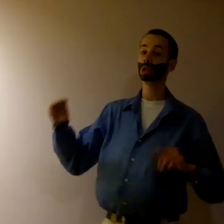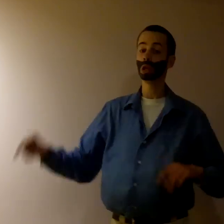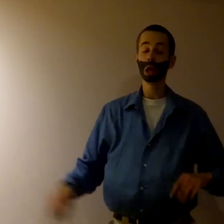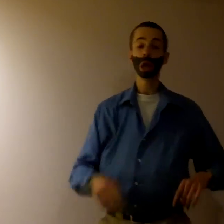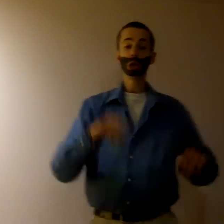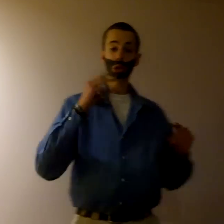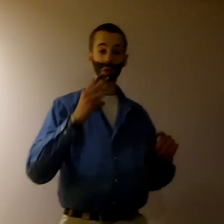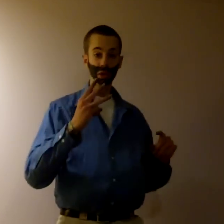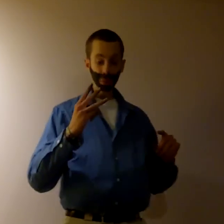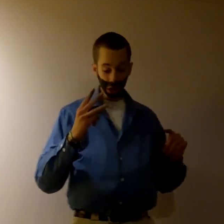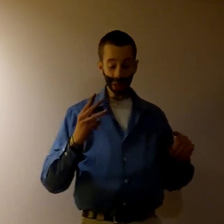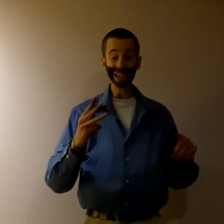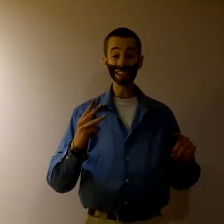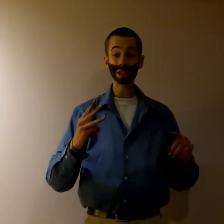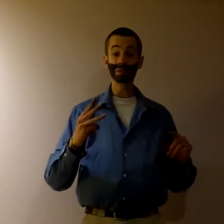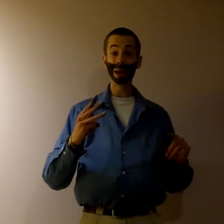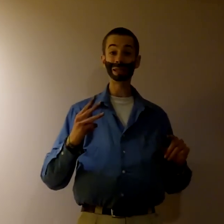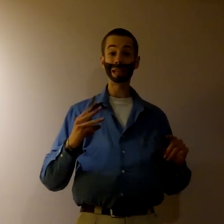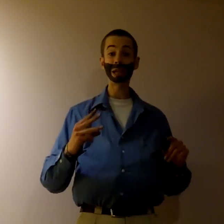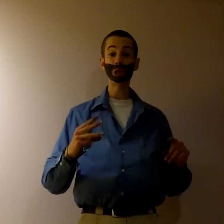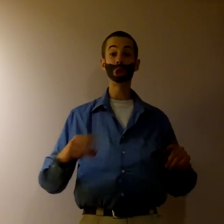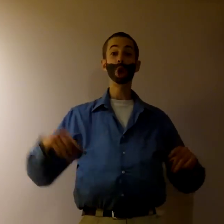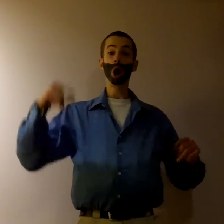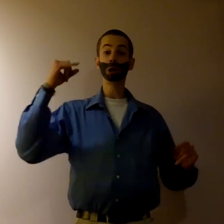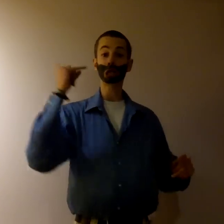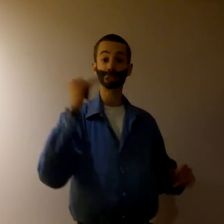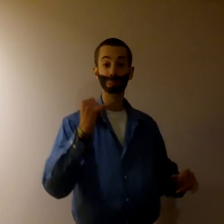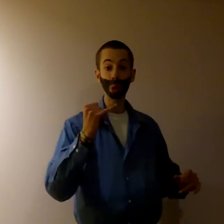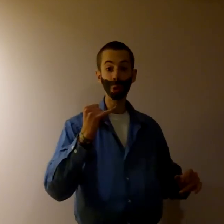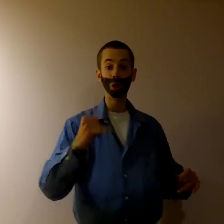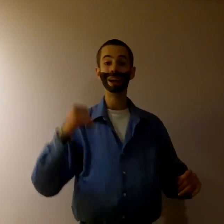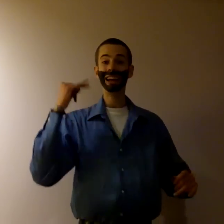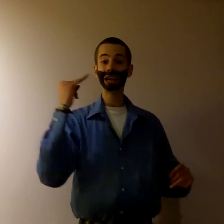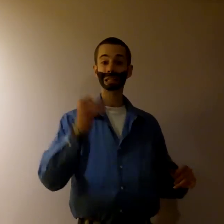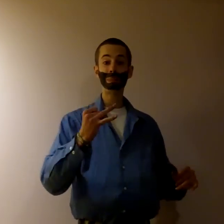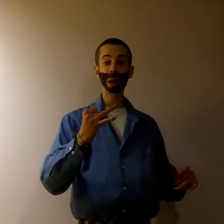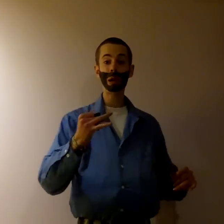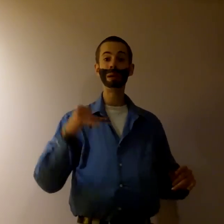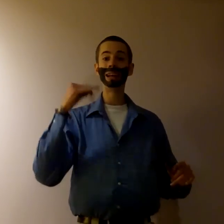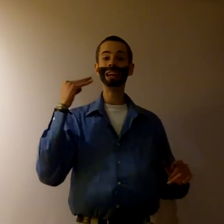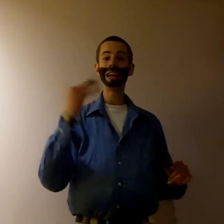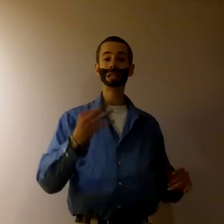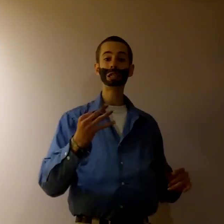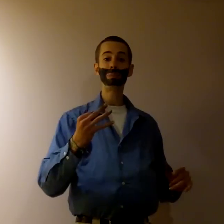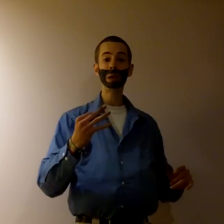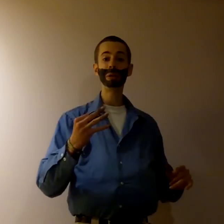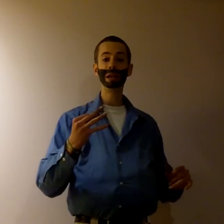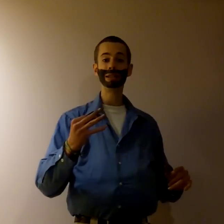E. So the three E's of meditation are explore, experiment, experience.